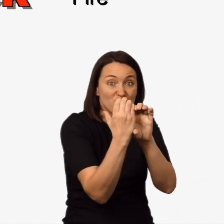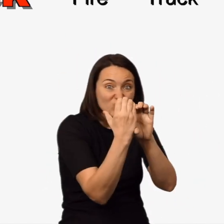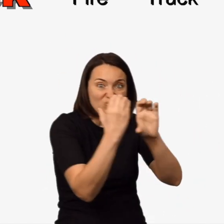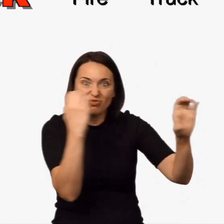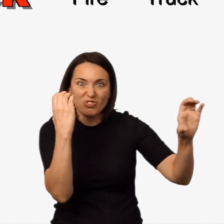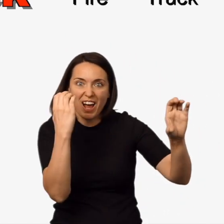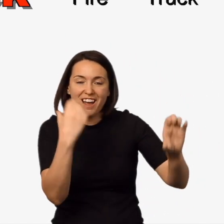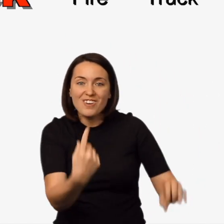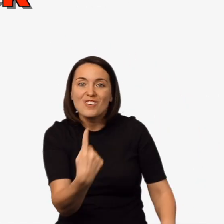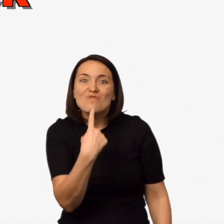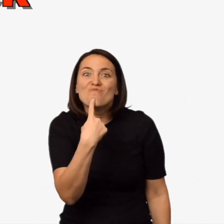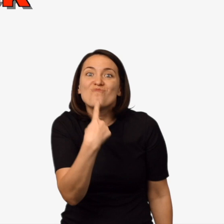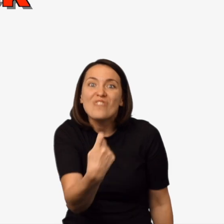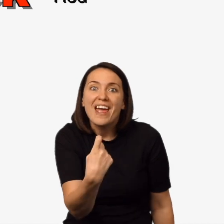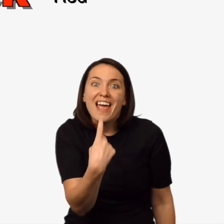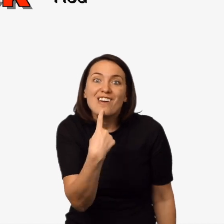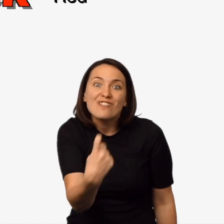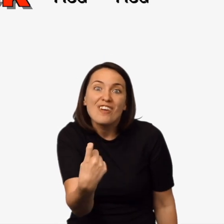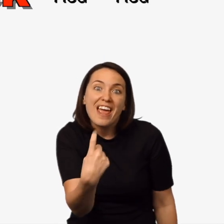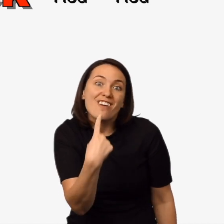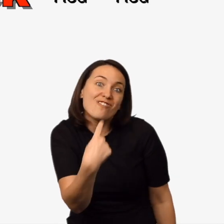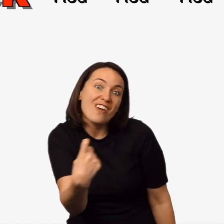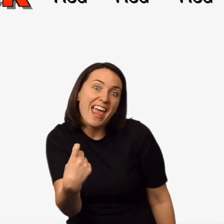truck, red, red, red,